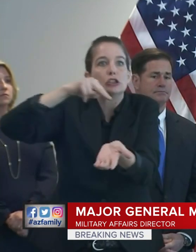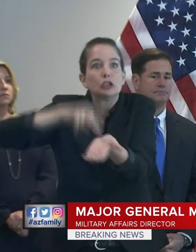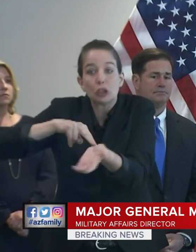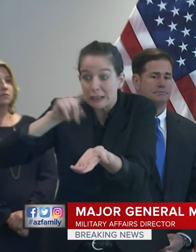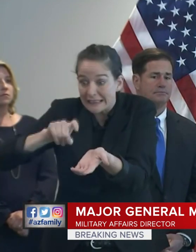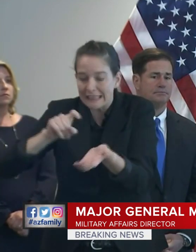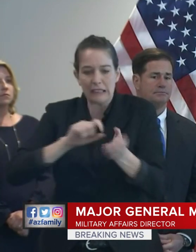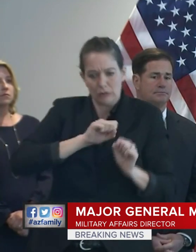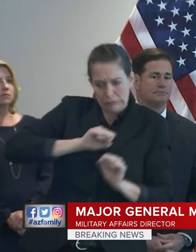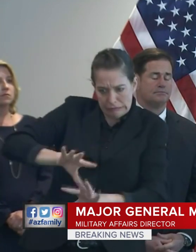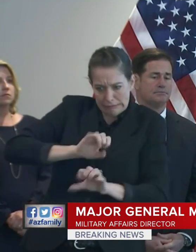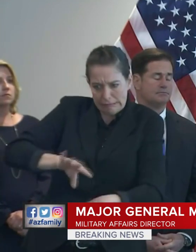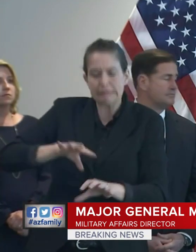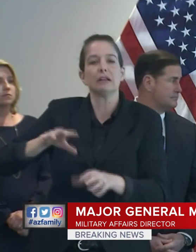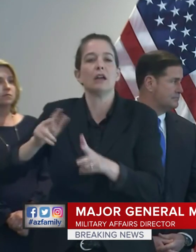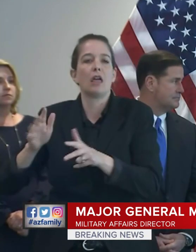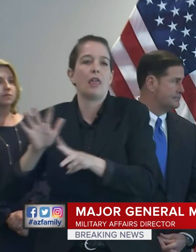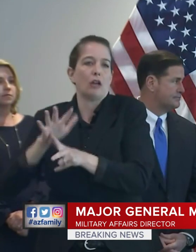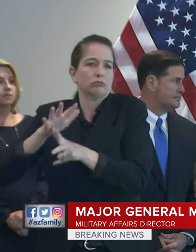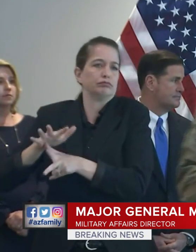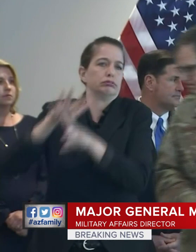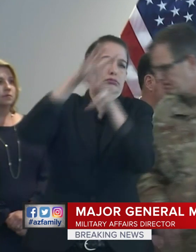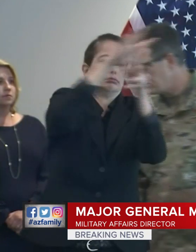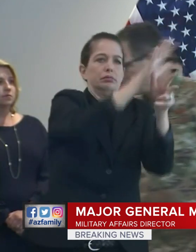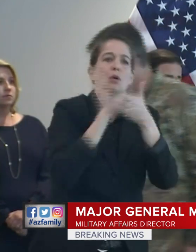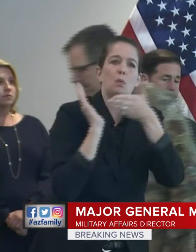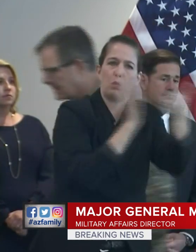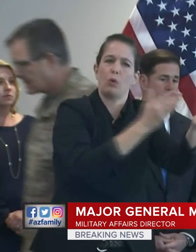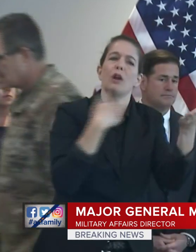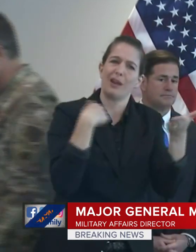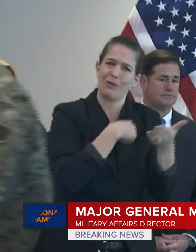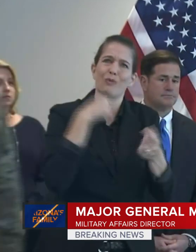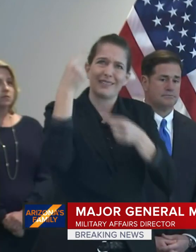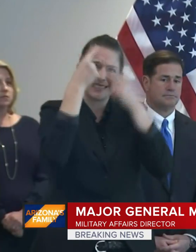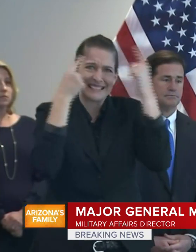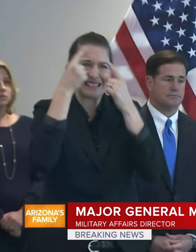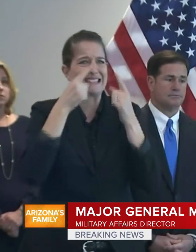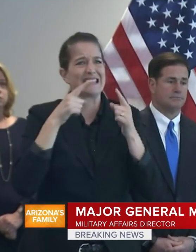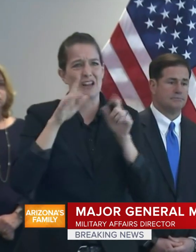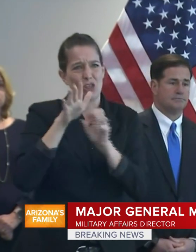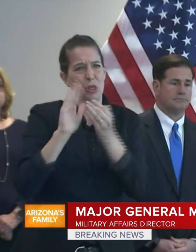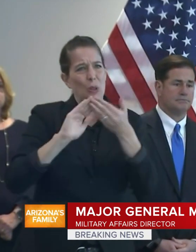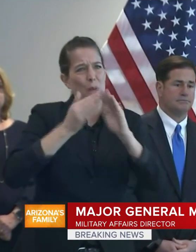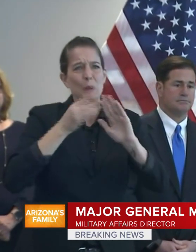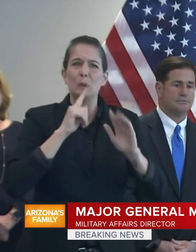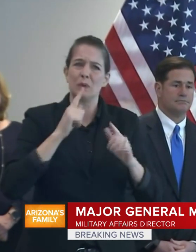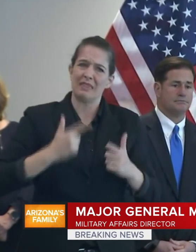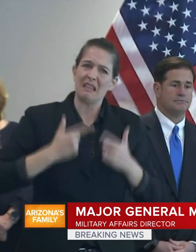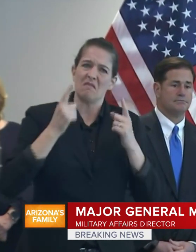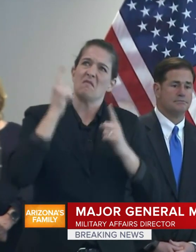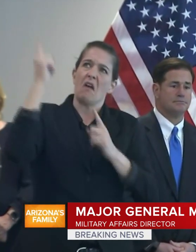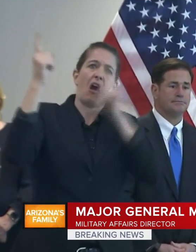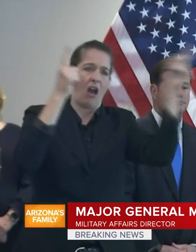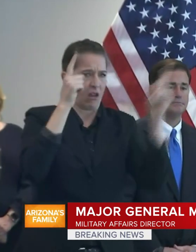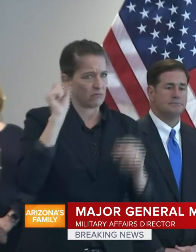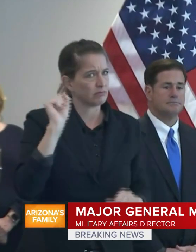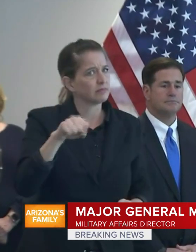the rural communities right now. Thank you. We have time for one more question here. We'll go to the room here.